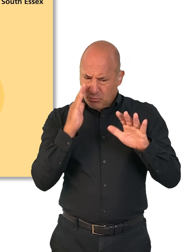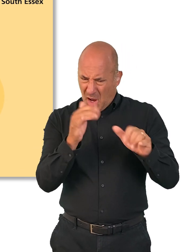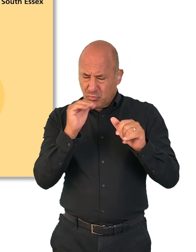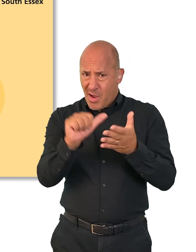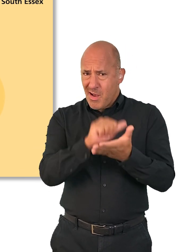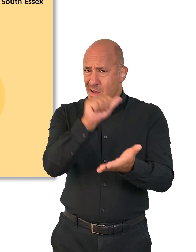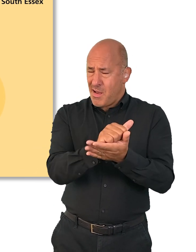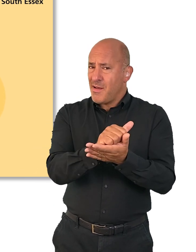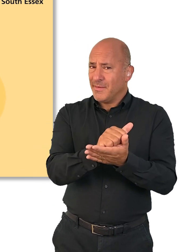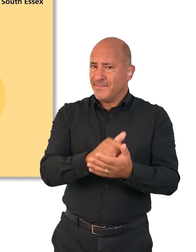correctly.